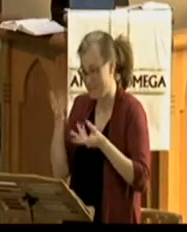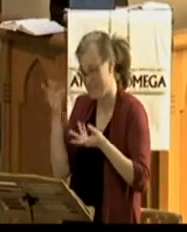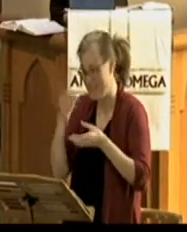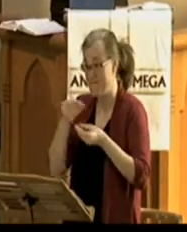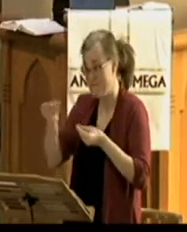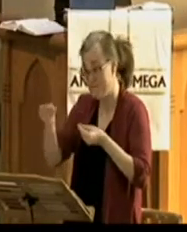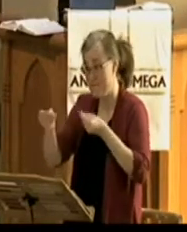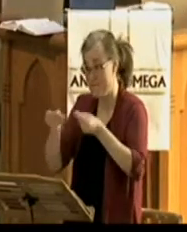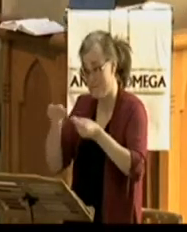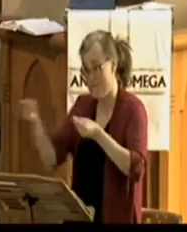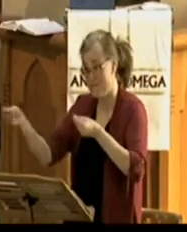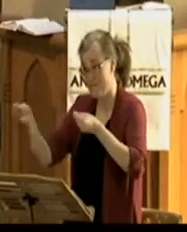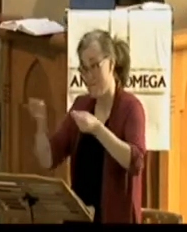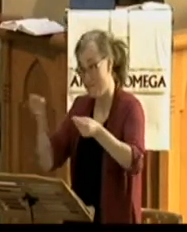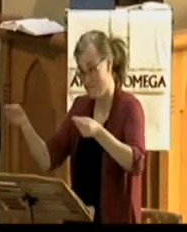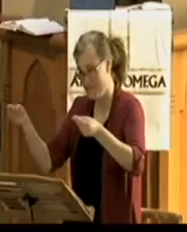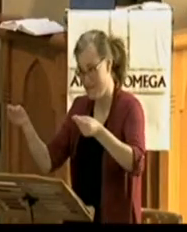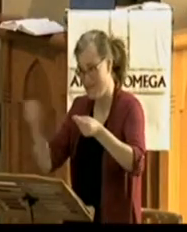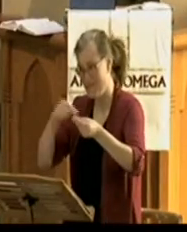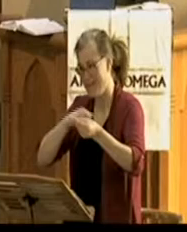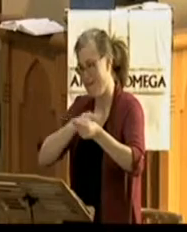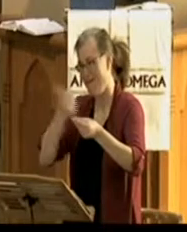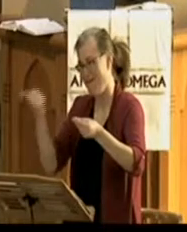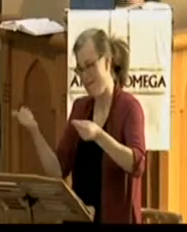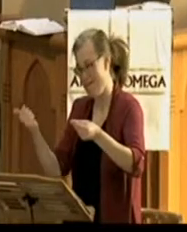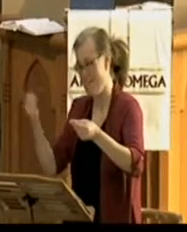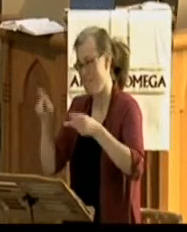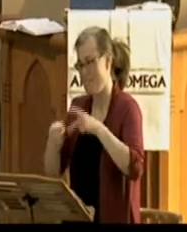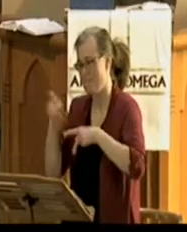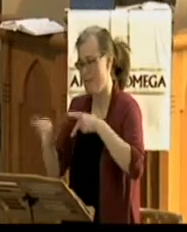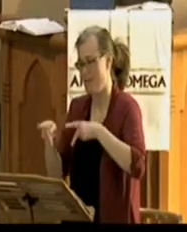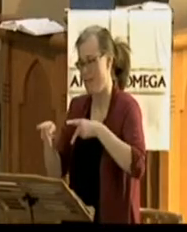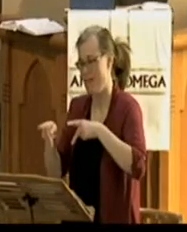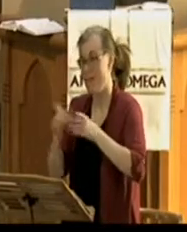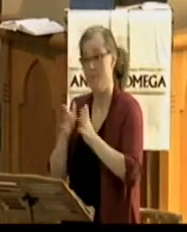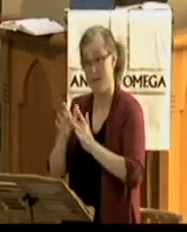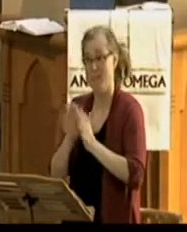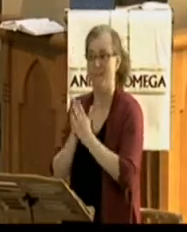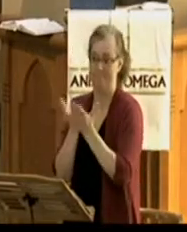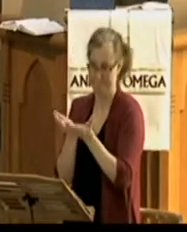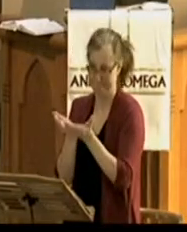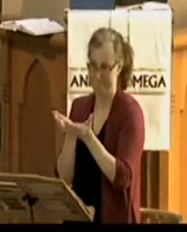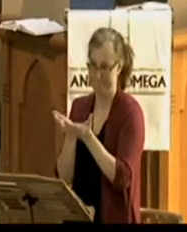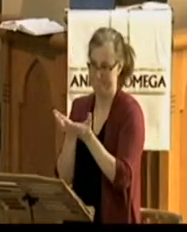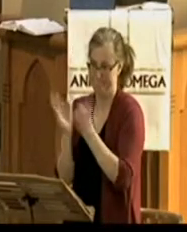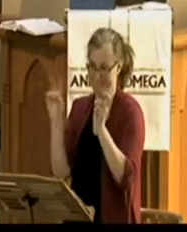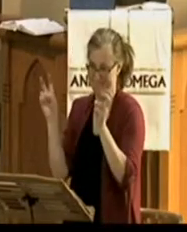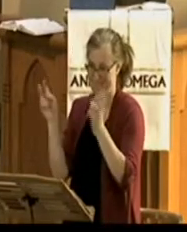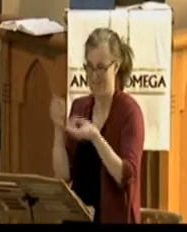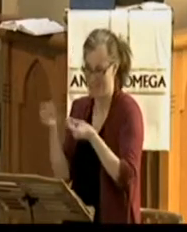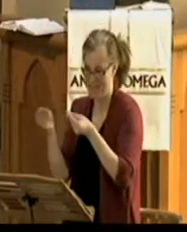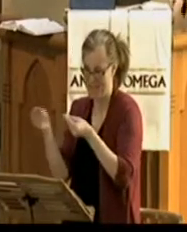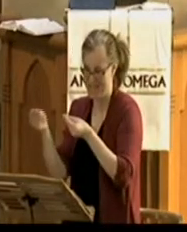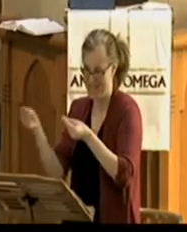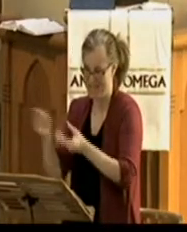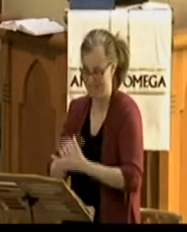Bible in one bite, though. But to plant the seed and water the seed, the gospel. And thankfully, the love